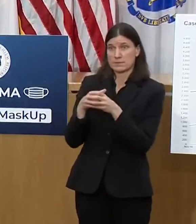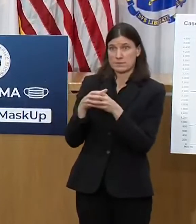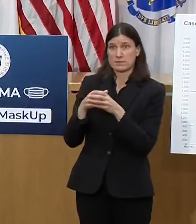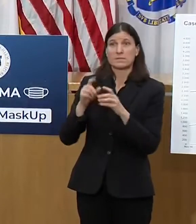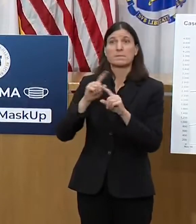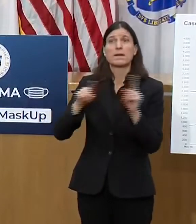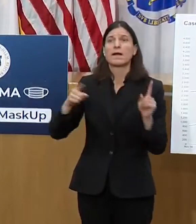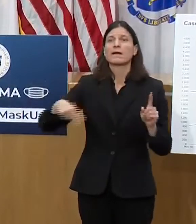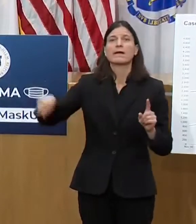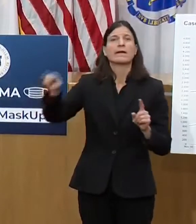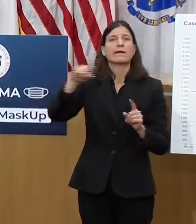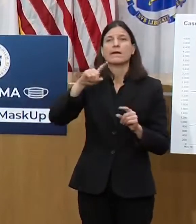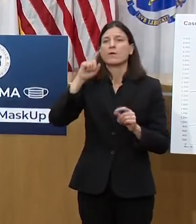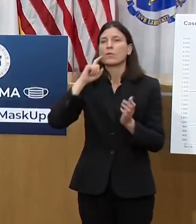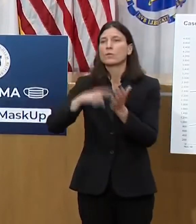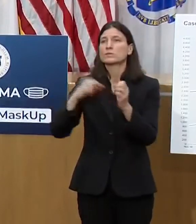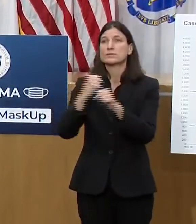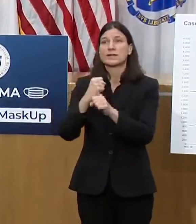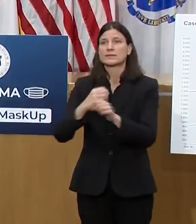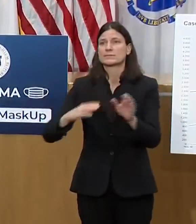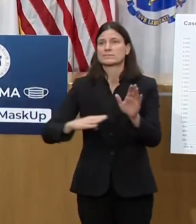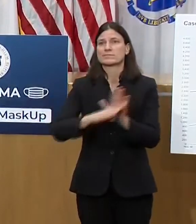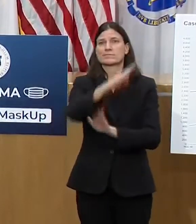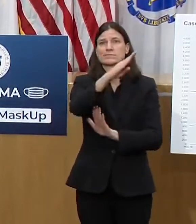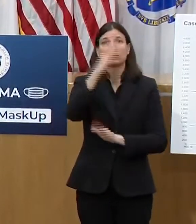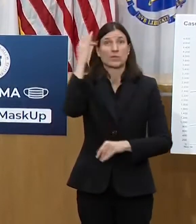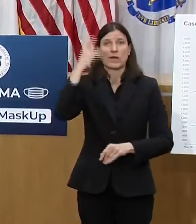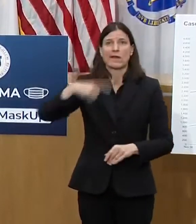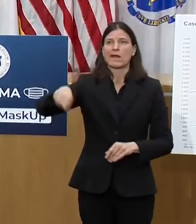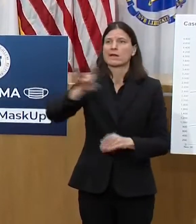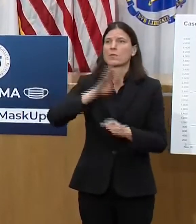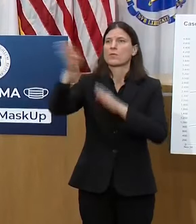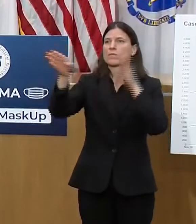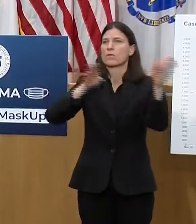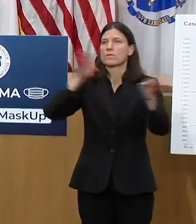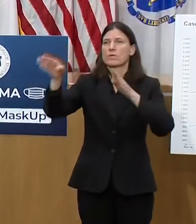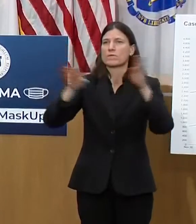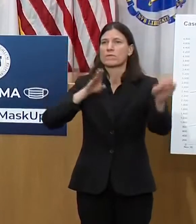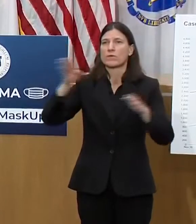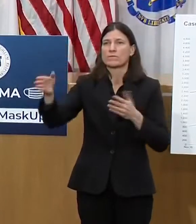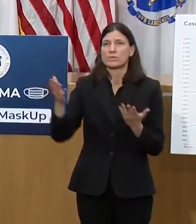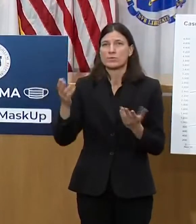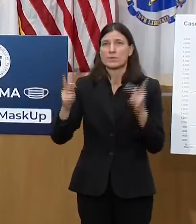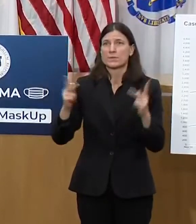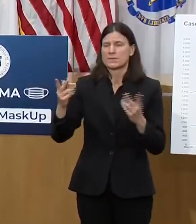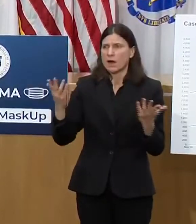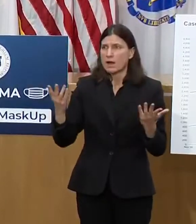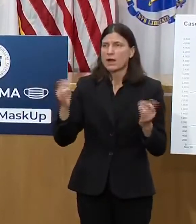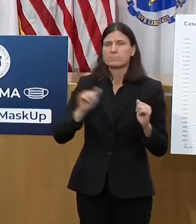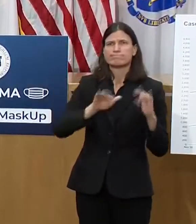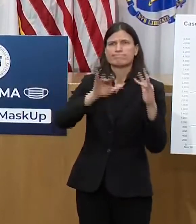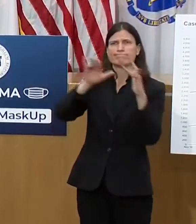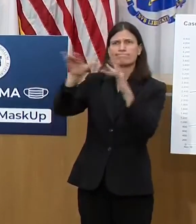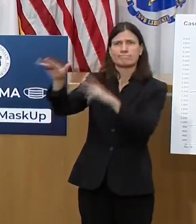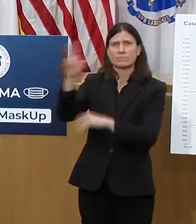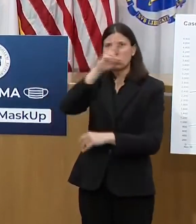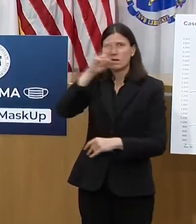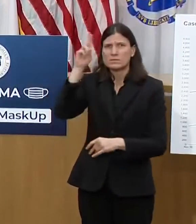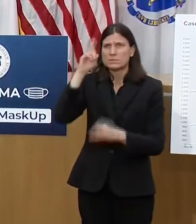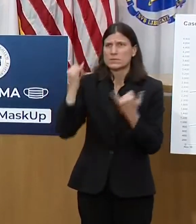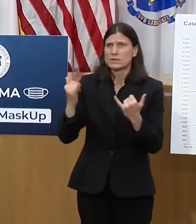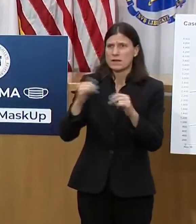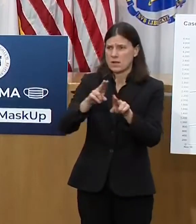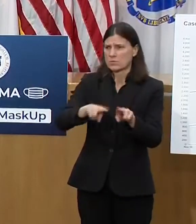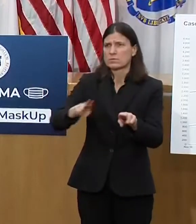seeing significant increases in new COVID cases and hospitalizations. This increase accelerated some troubling